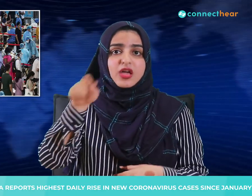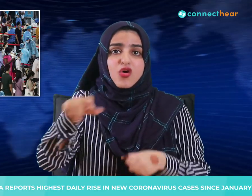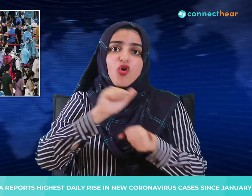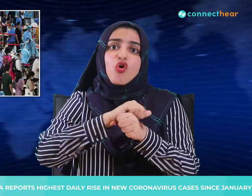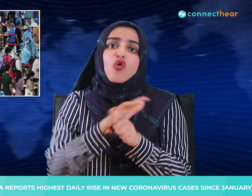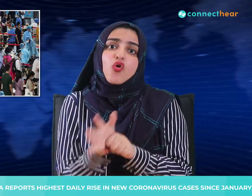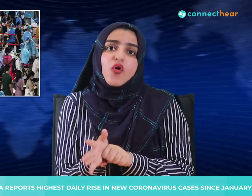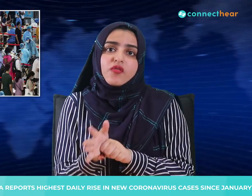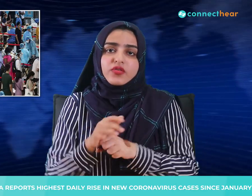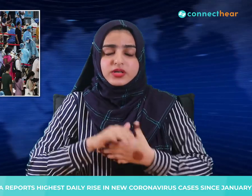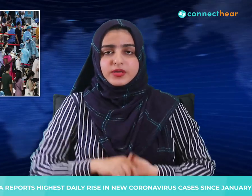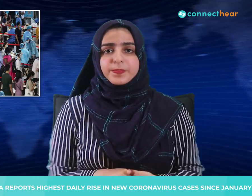-spreading Delta variant.